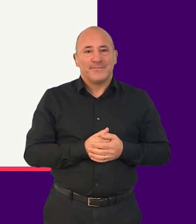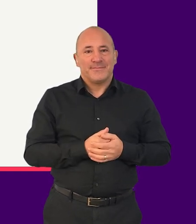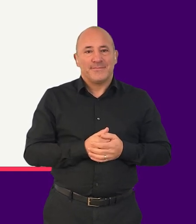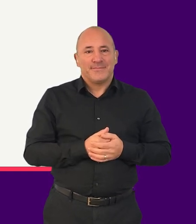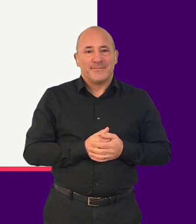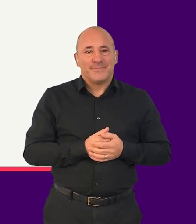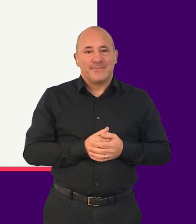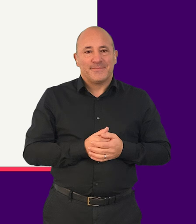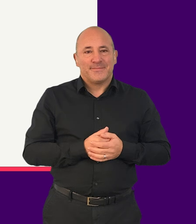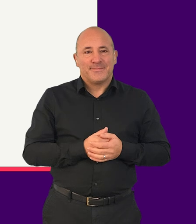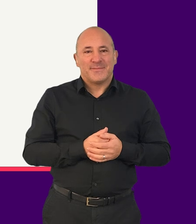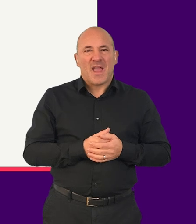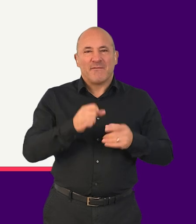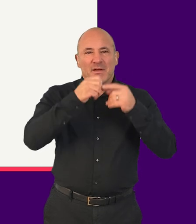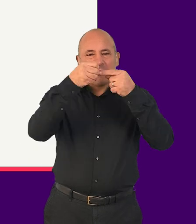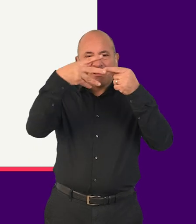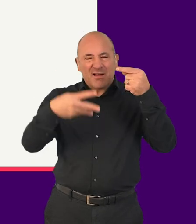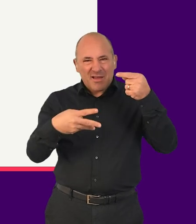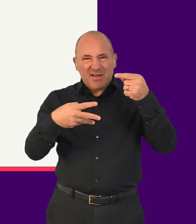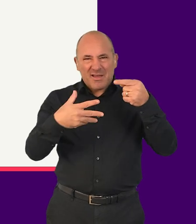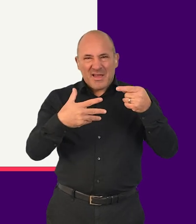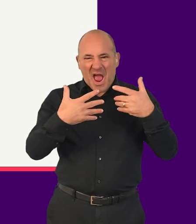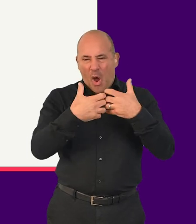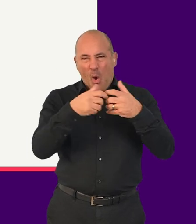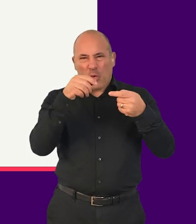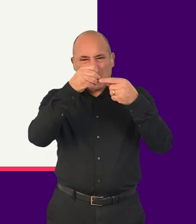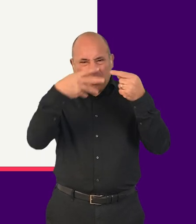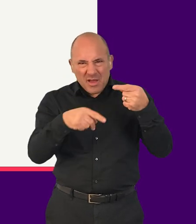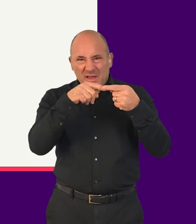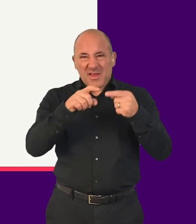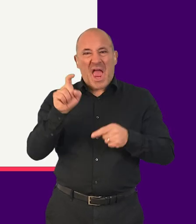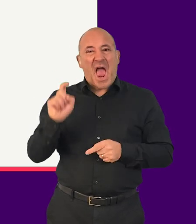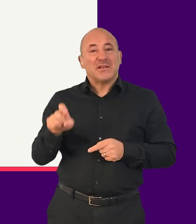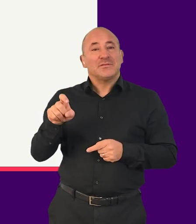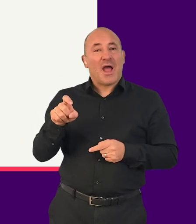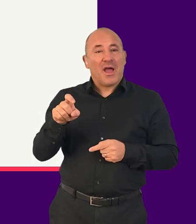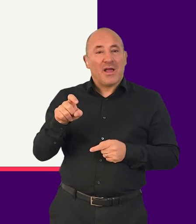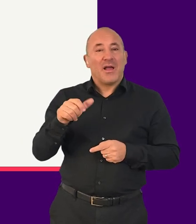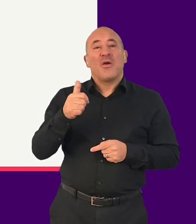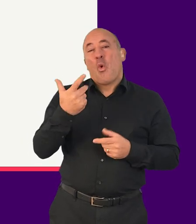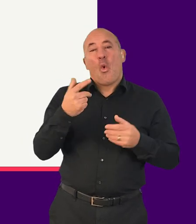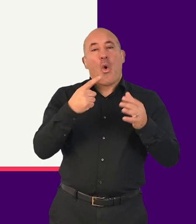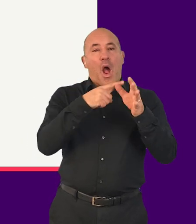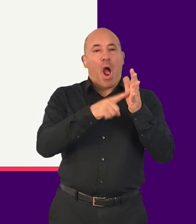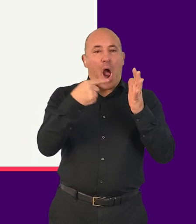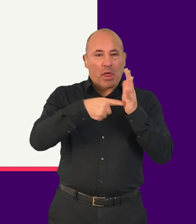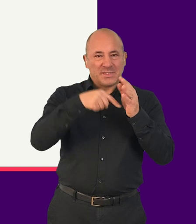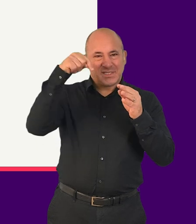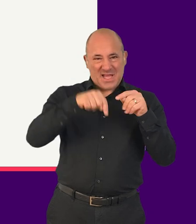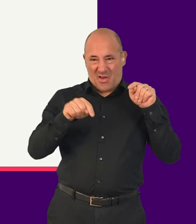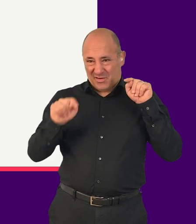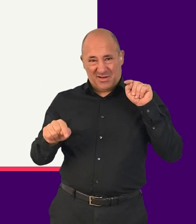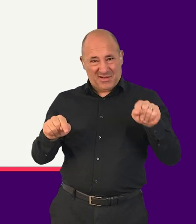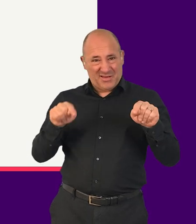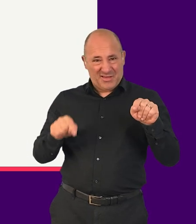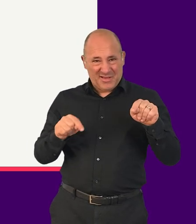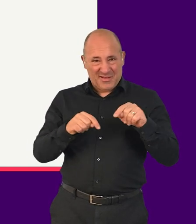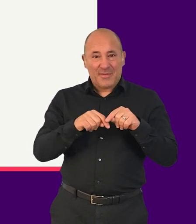Select dropdowns are opened using enter or alt and down arrow. The selected option can then be chosen using the arrow